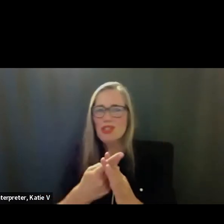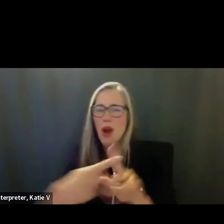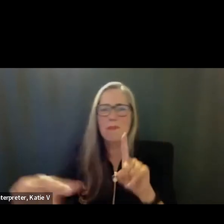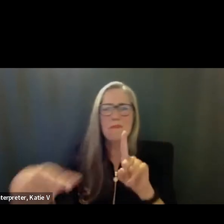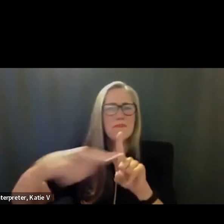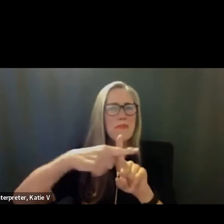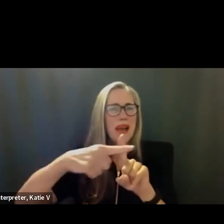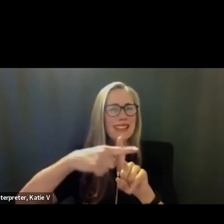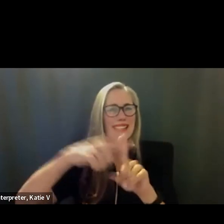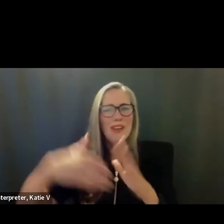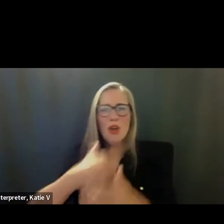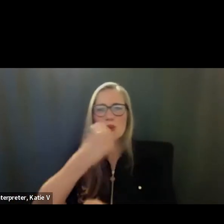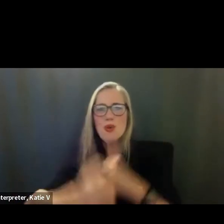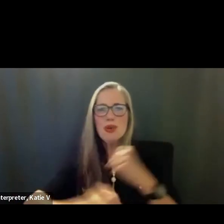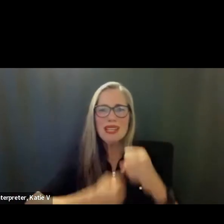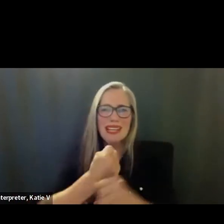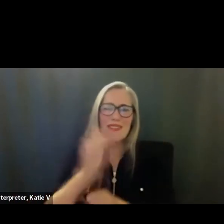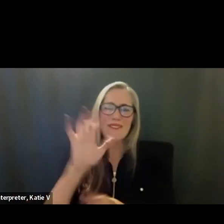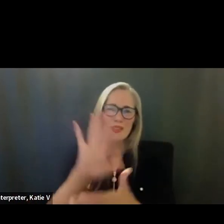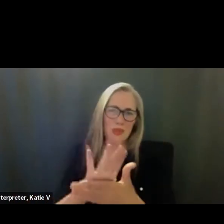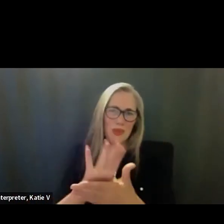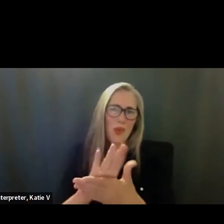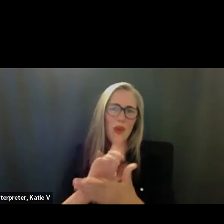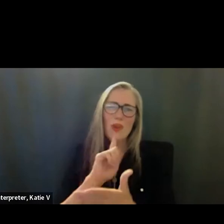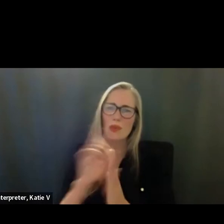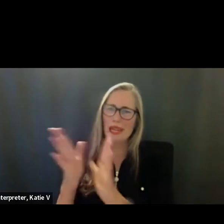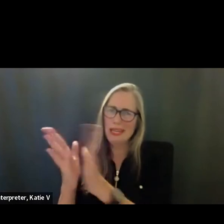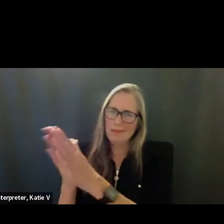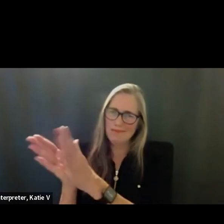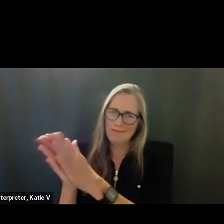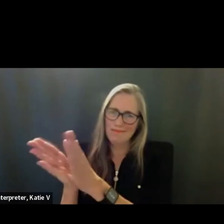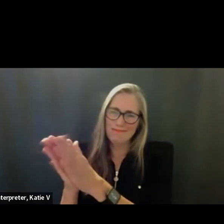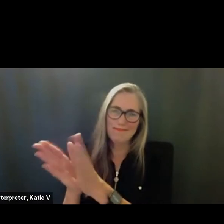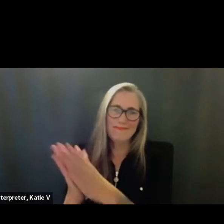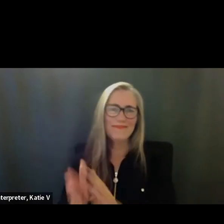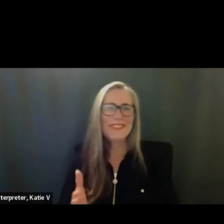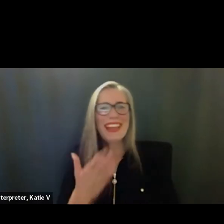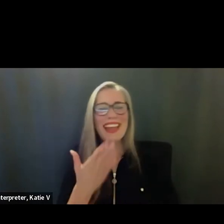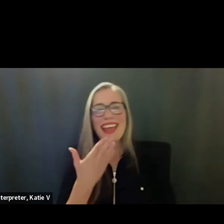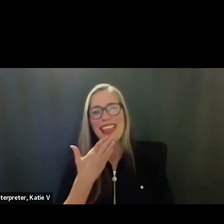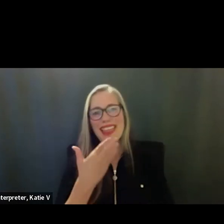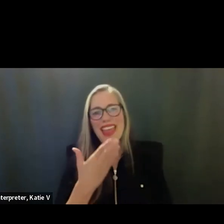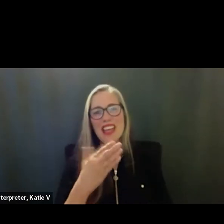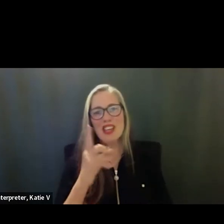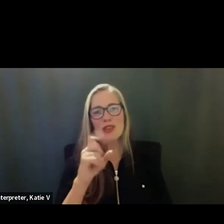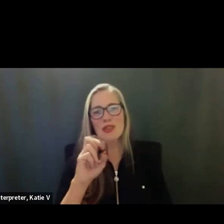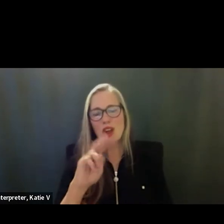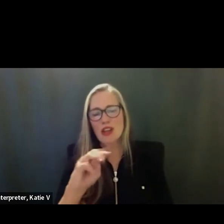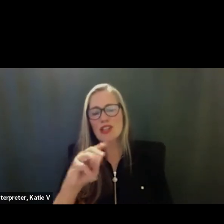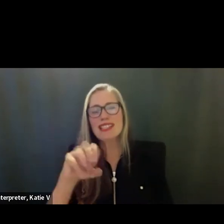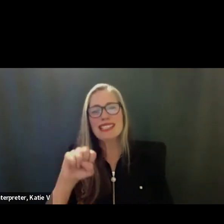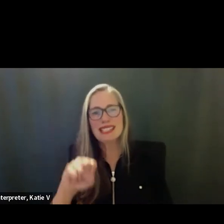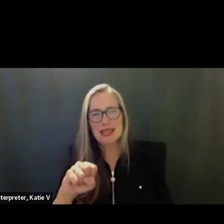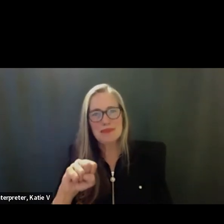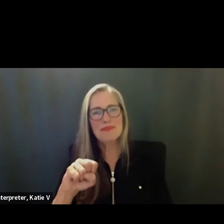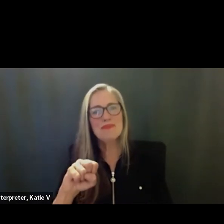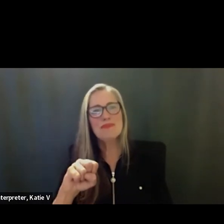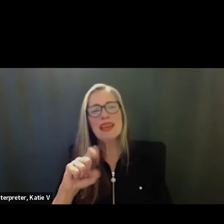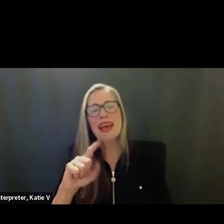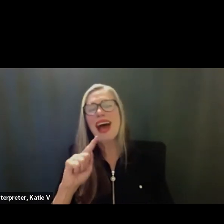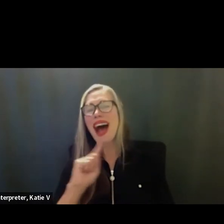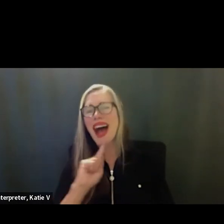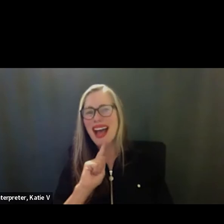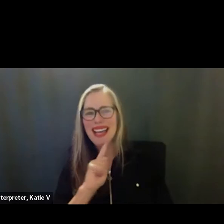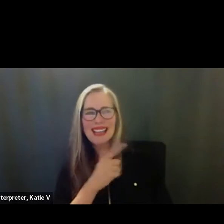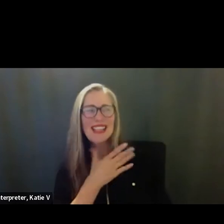Thank you. Welcome, everyone. Thank you, Dr. Simmons. I enjoy listening to your report and I look forward to listening to San